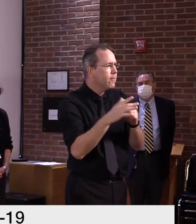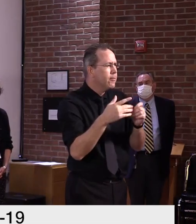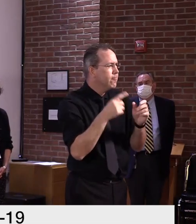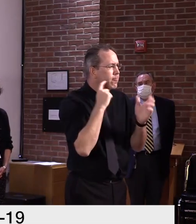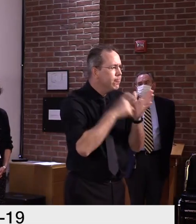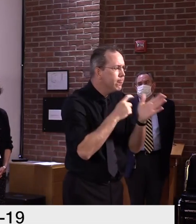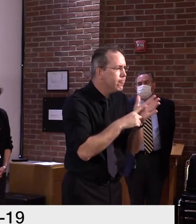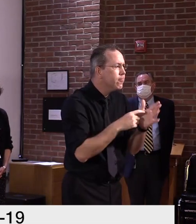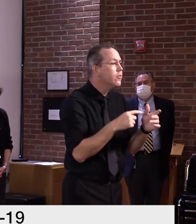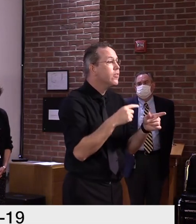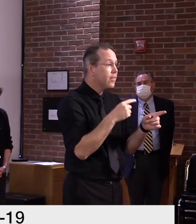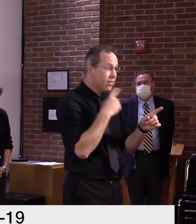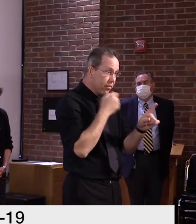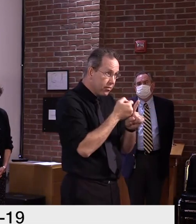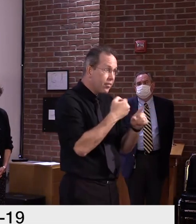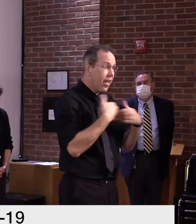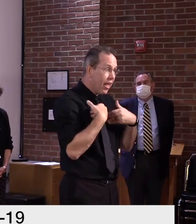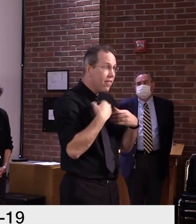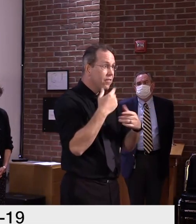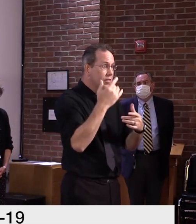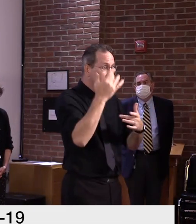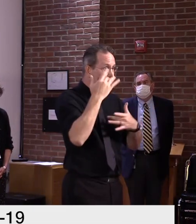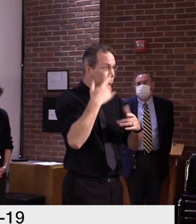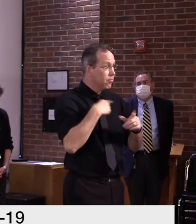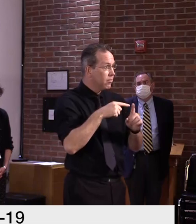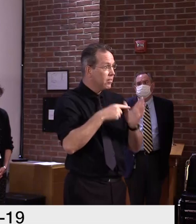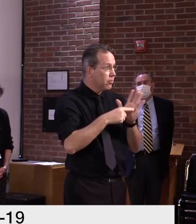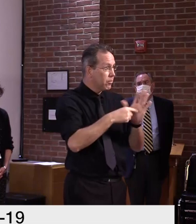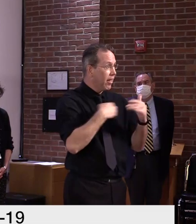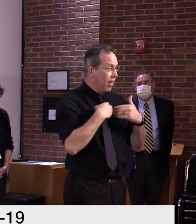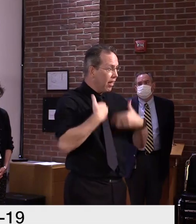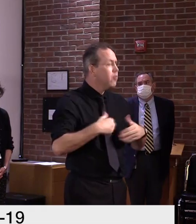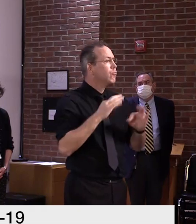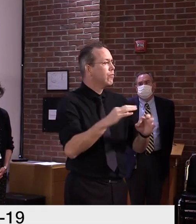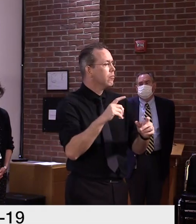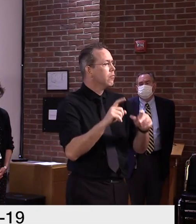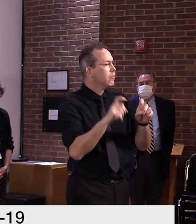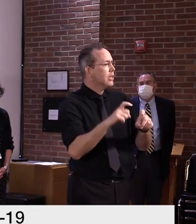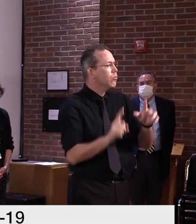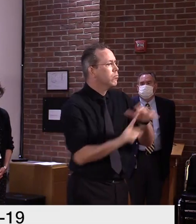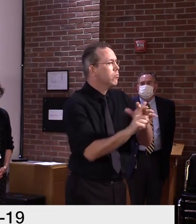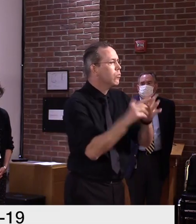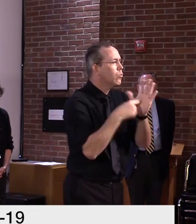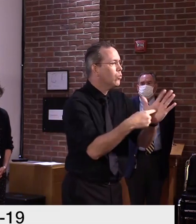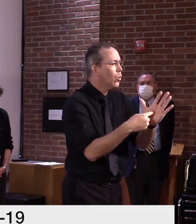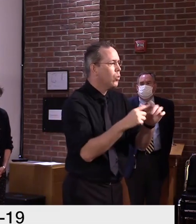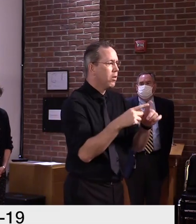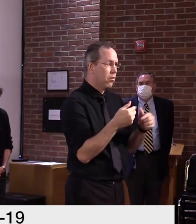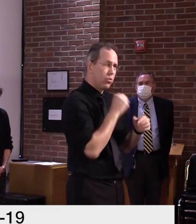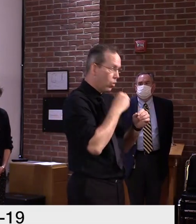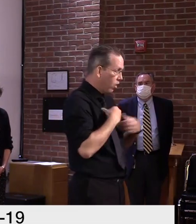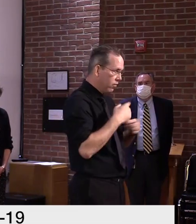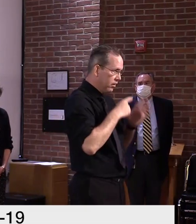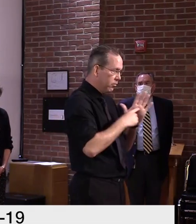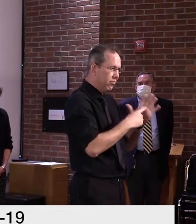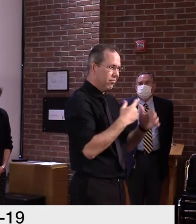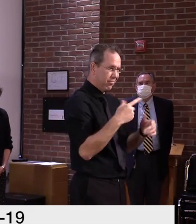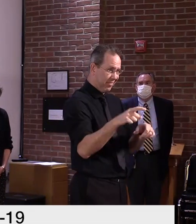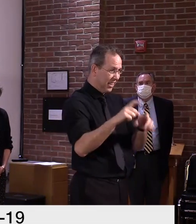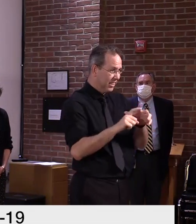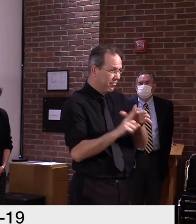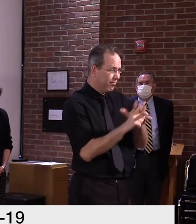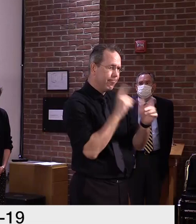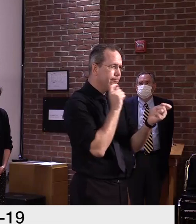have only been done on people with symptoms. We don't have evidence about the accuracy of the antigen test on people without